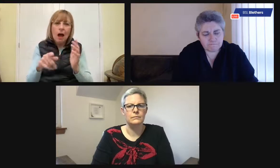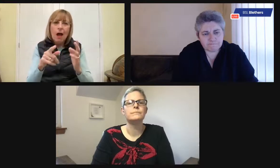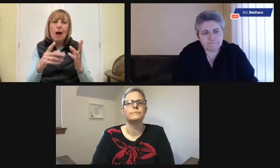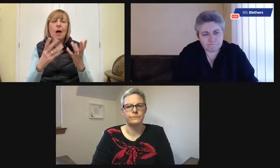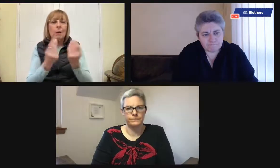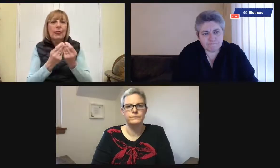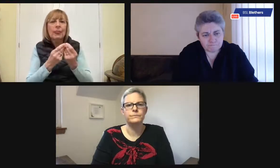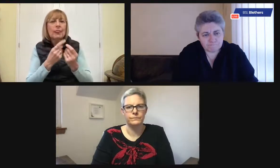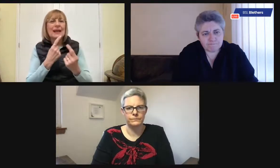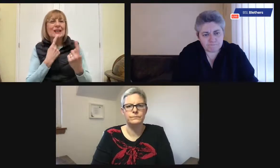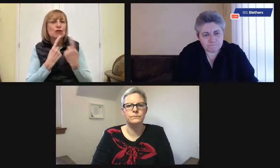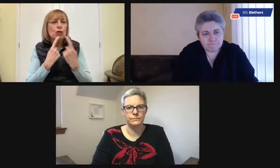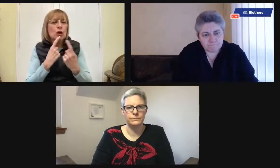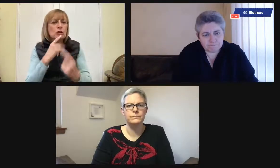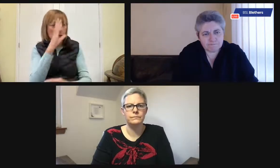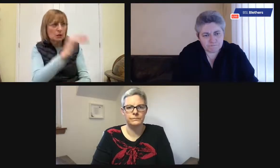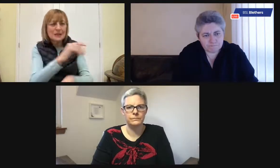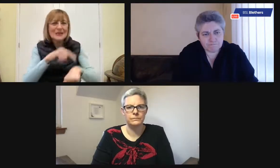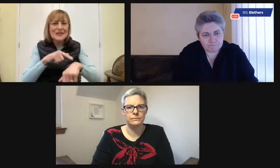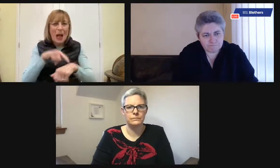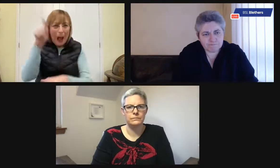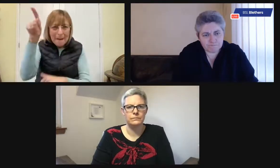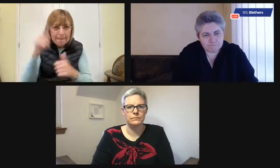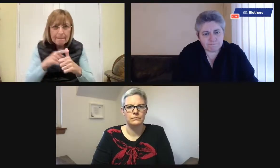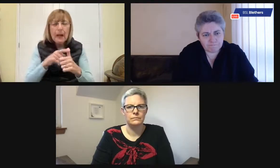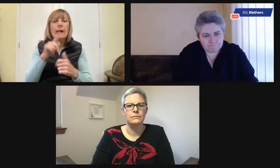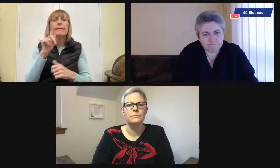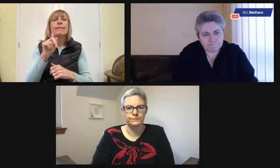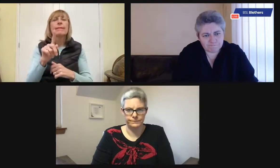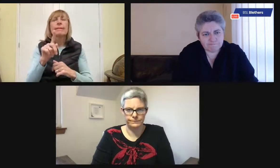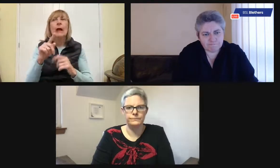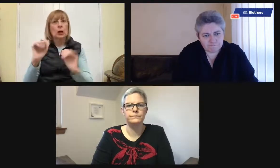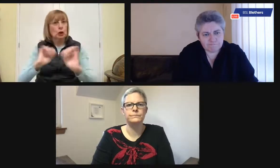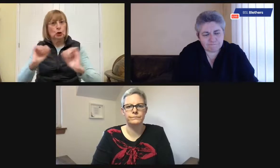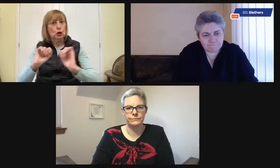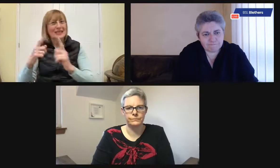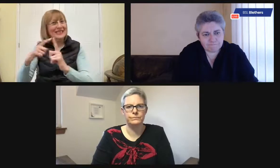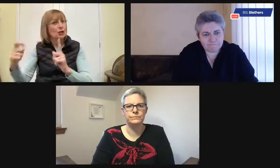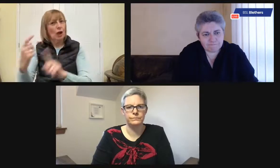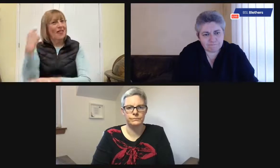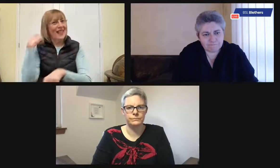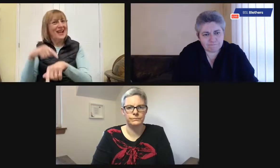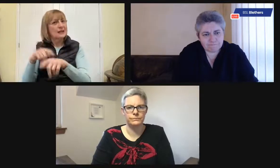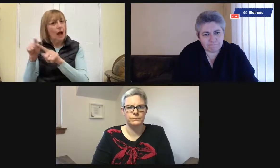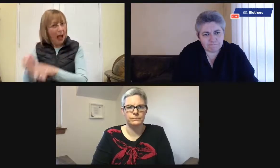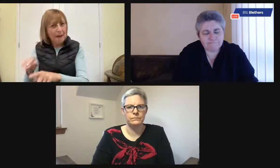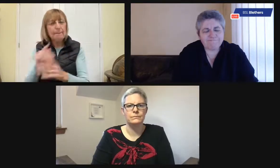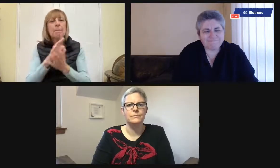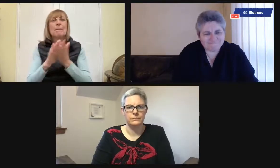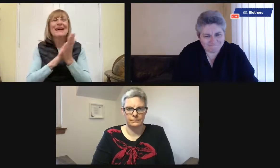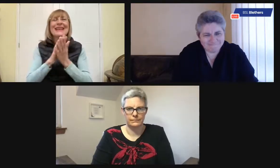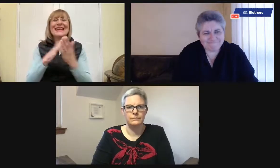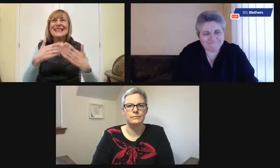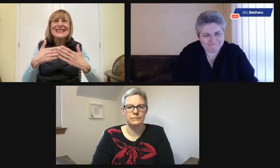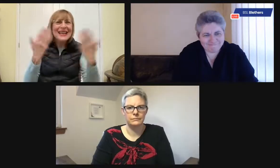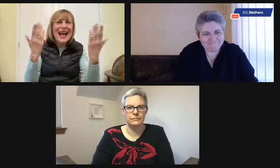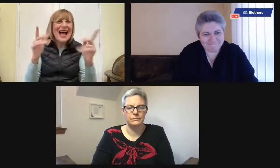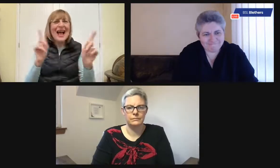Jeff had to often help my mother with information, like it's time to do this now. It's time to do this.